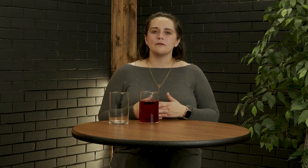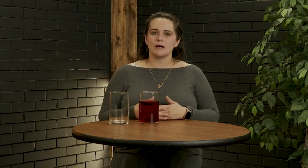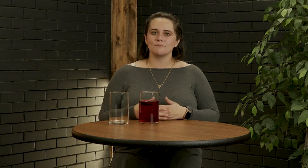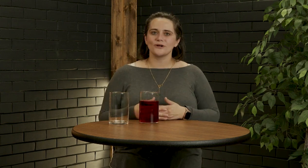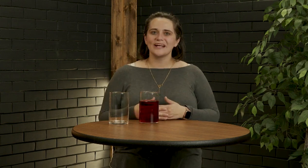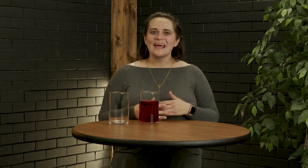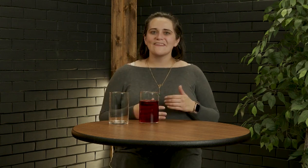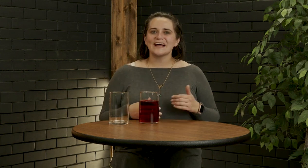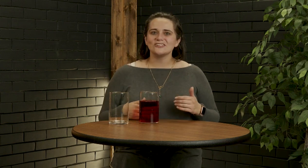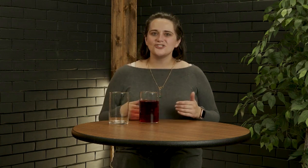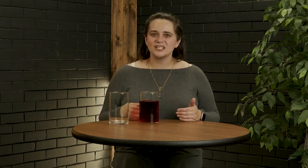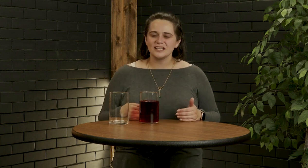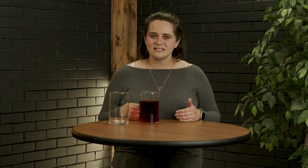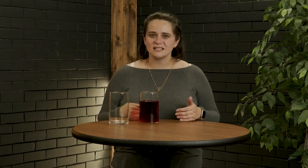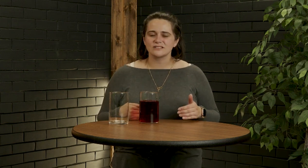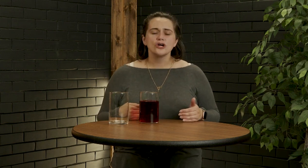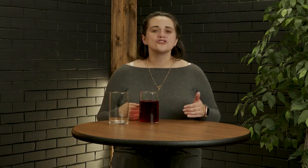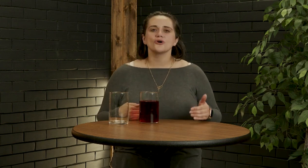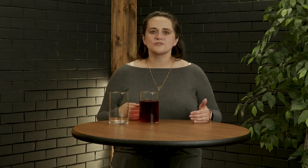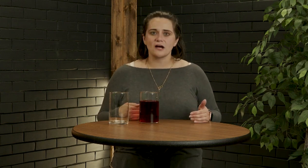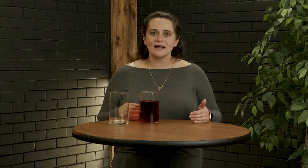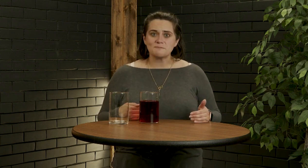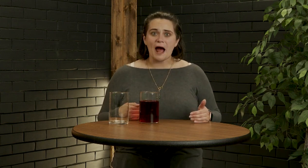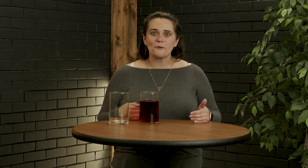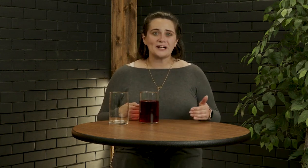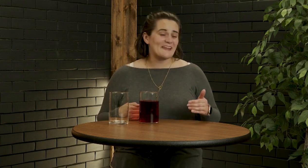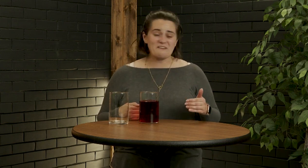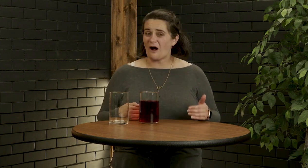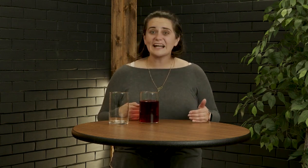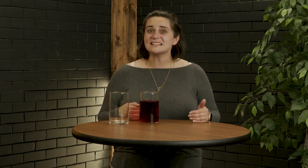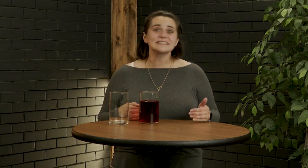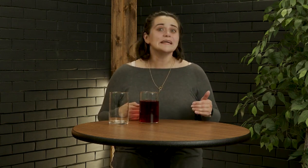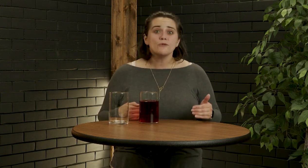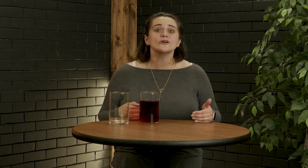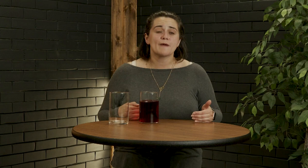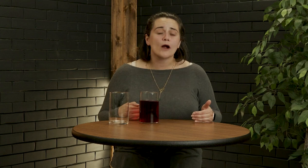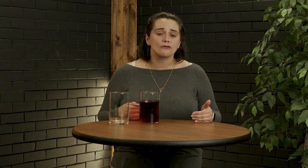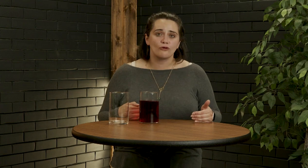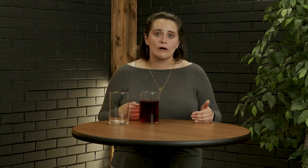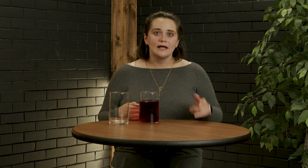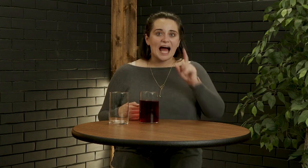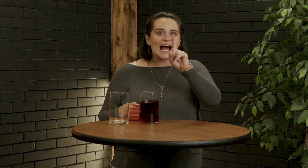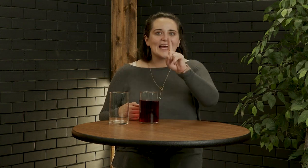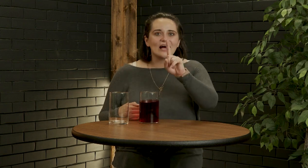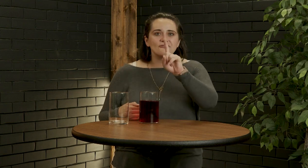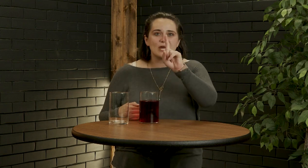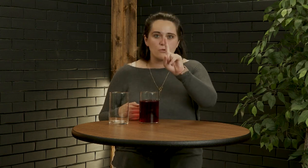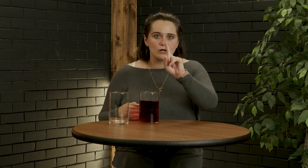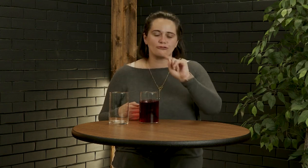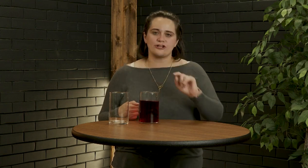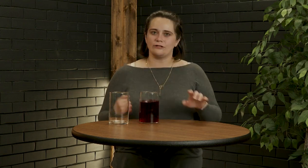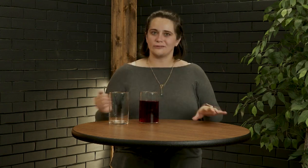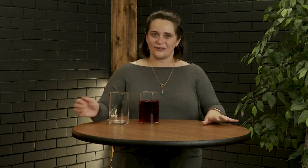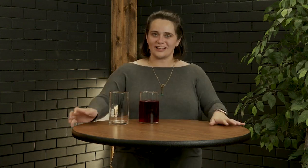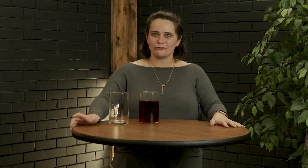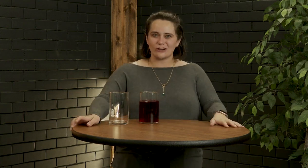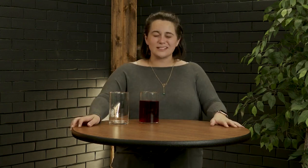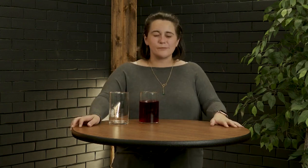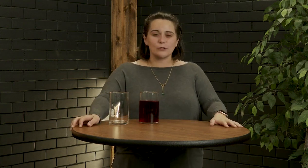remember that jesus shows god's power and god is the most powerful i have a word for you you ready for it it's a big